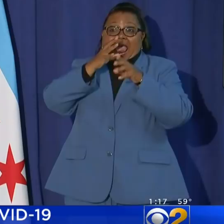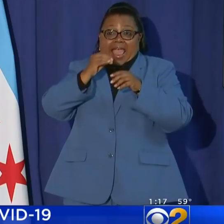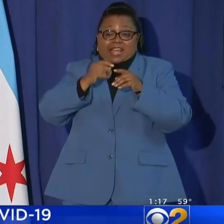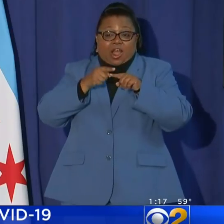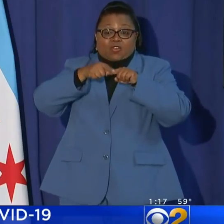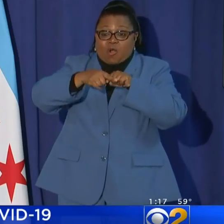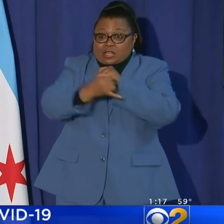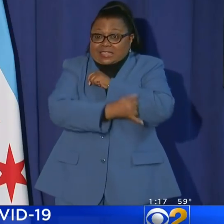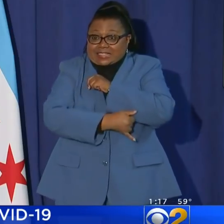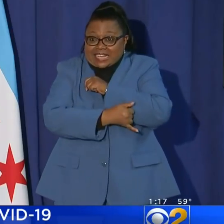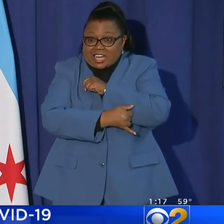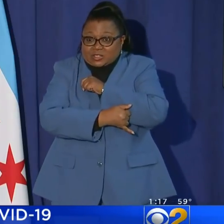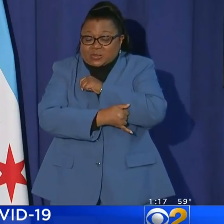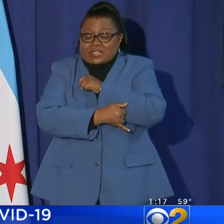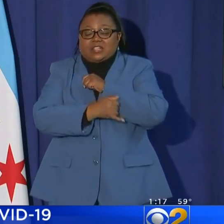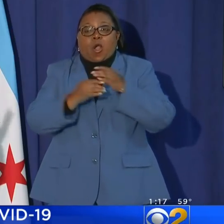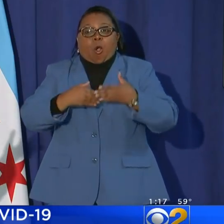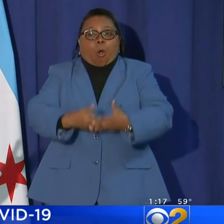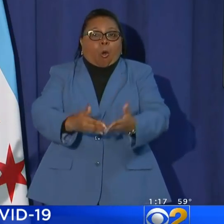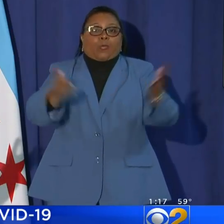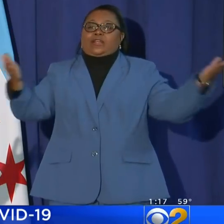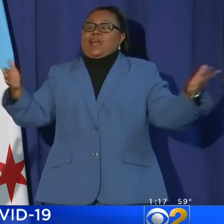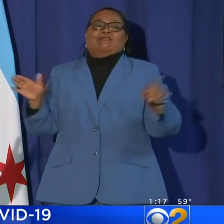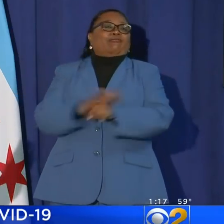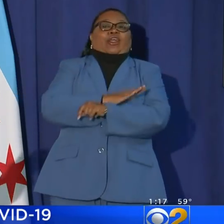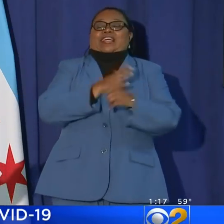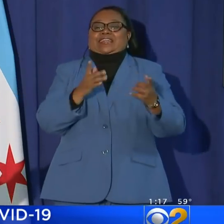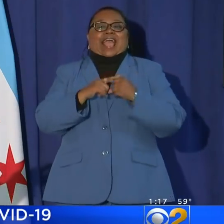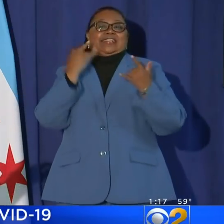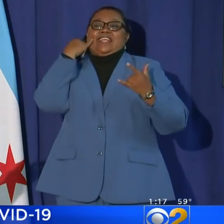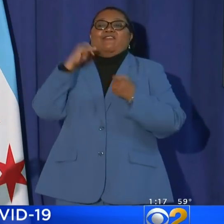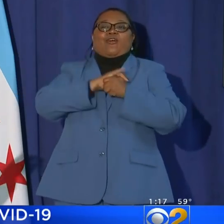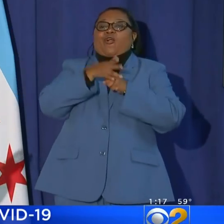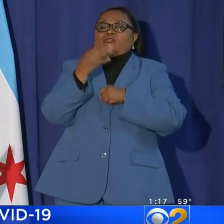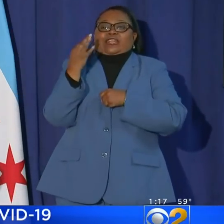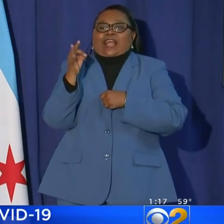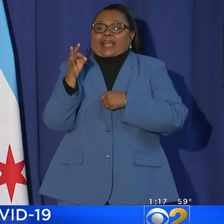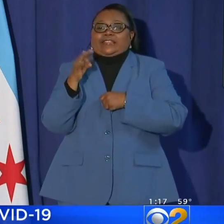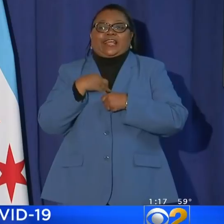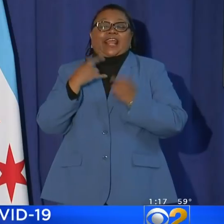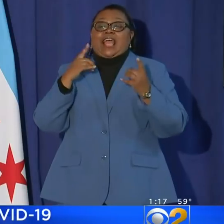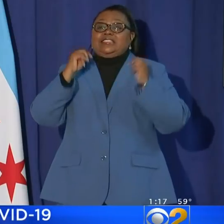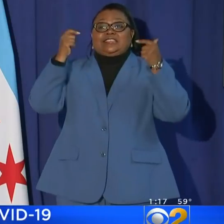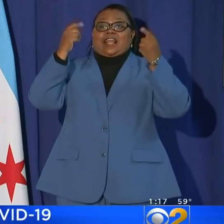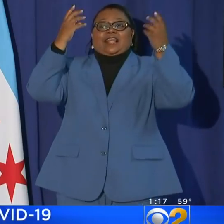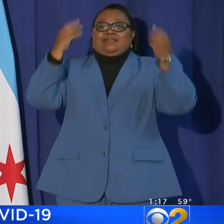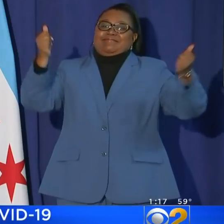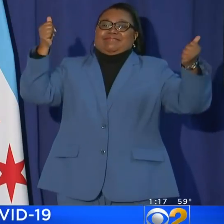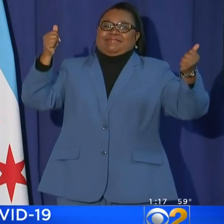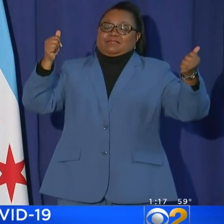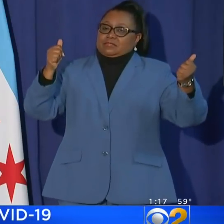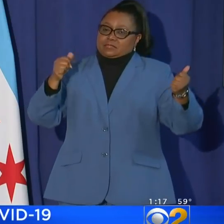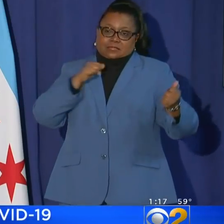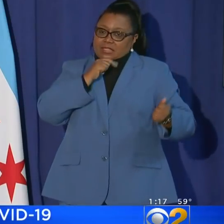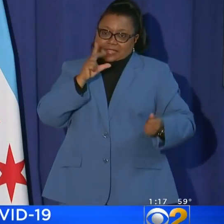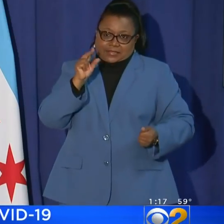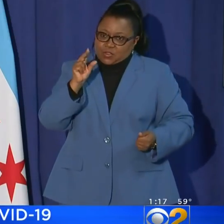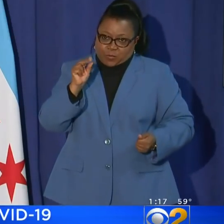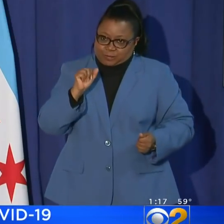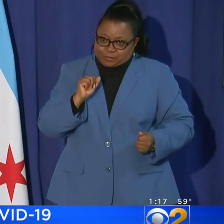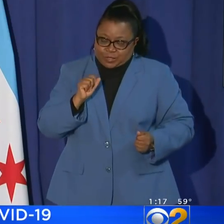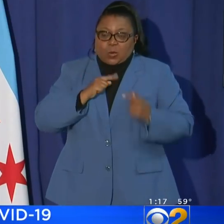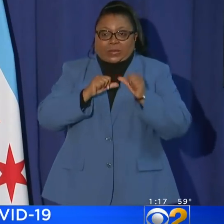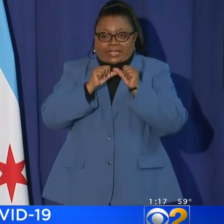across the country open up entirely as if COVID-19 has suddenly disappeared. It has not.